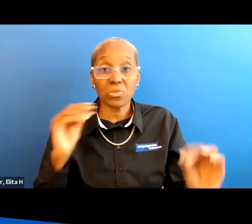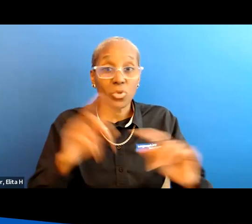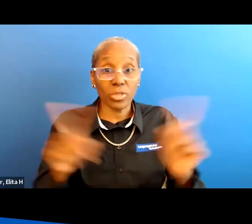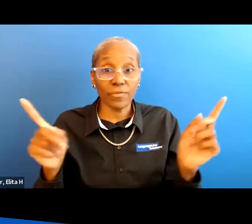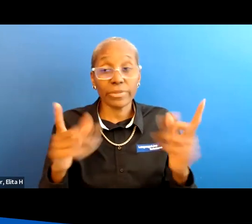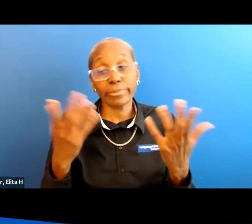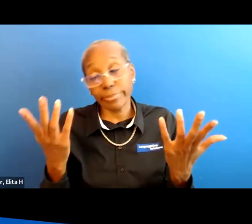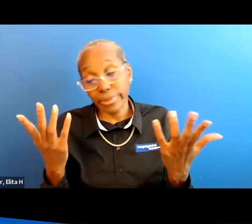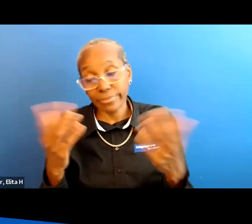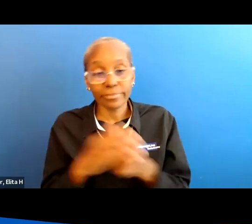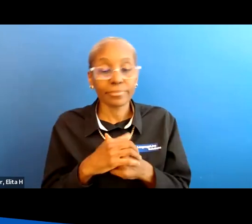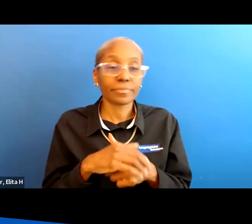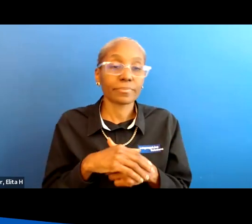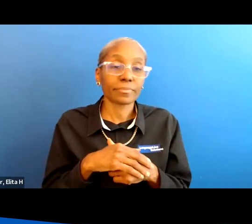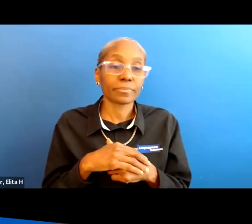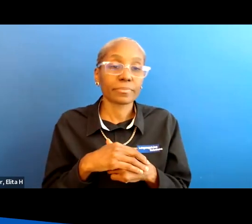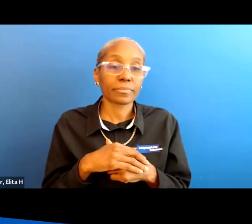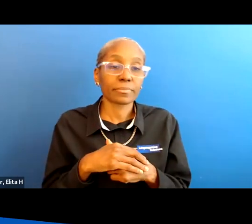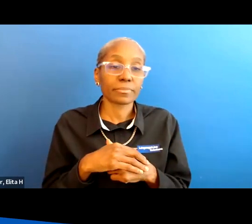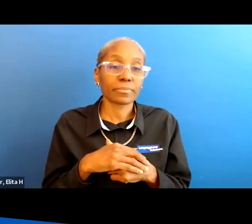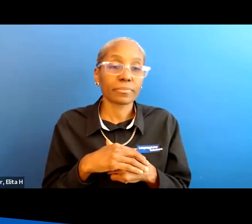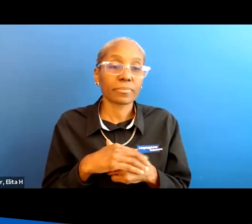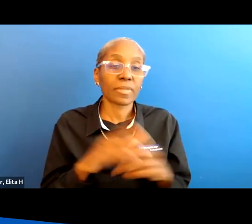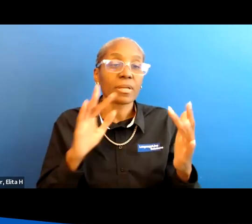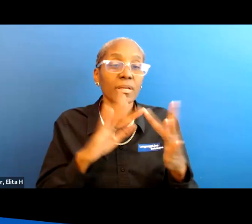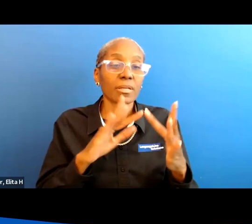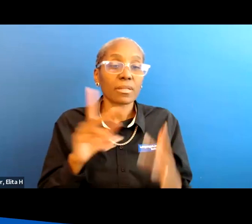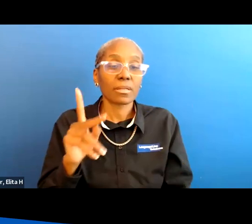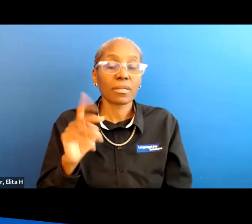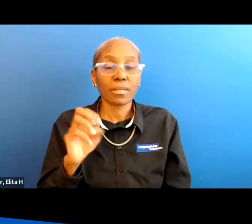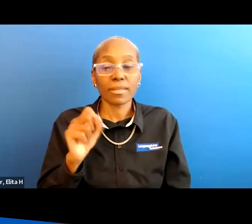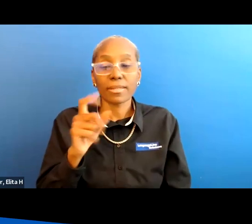you want to um contact the kessler foundation